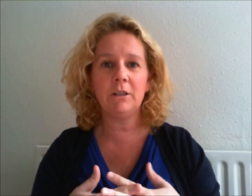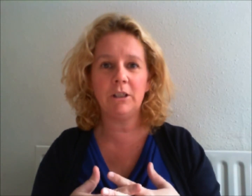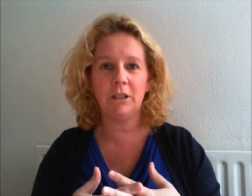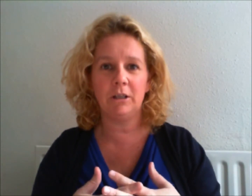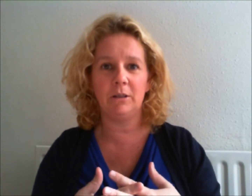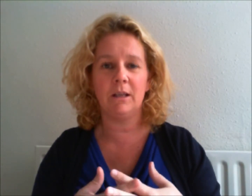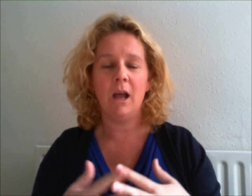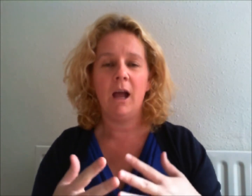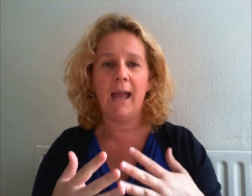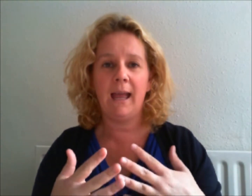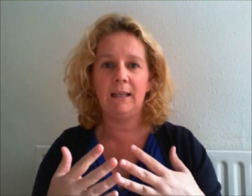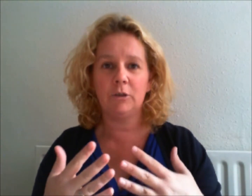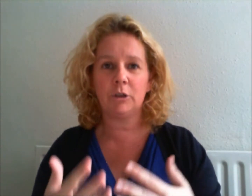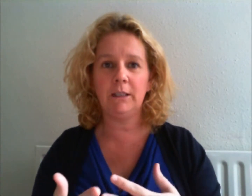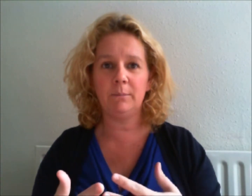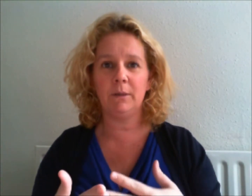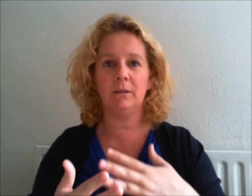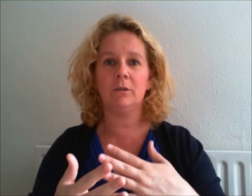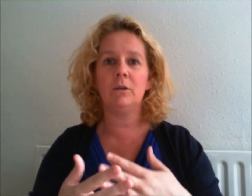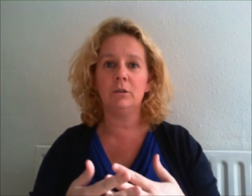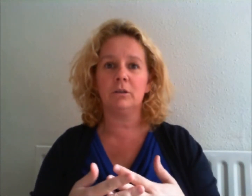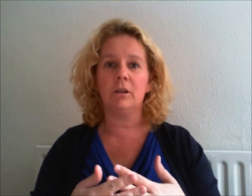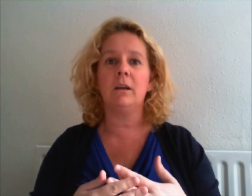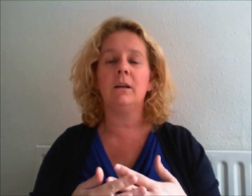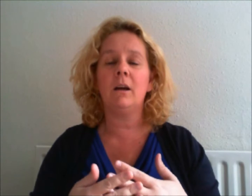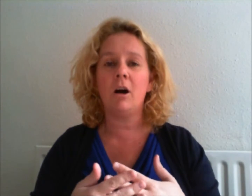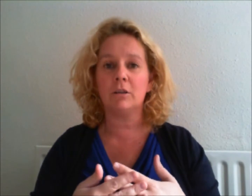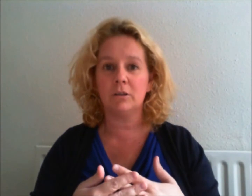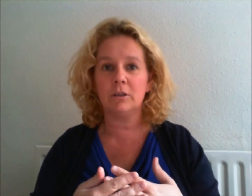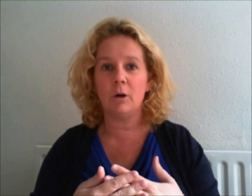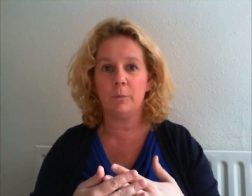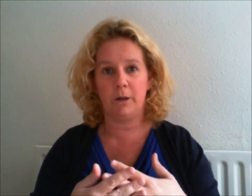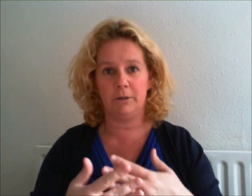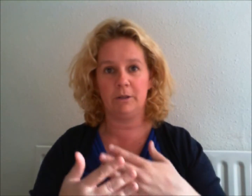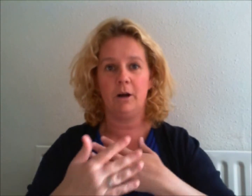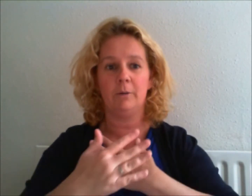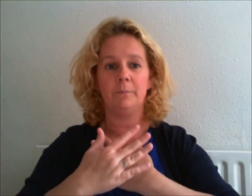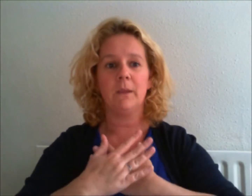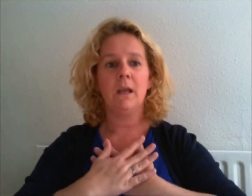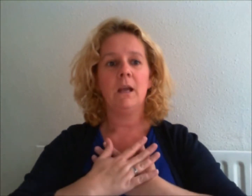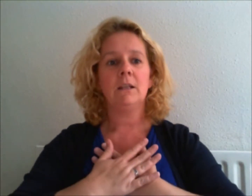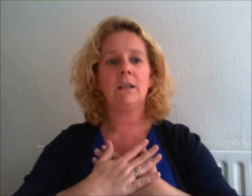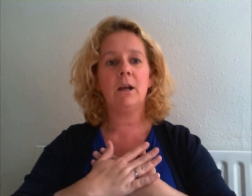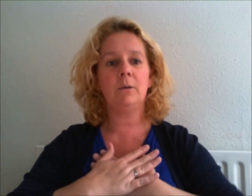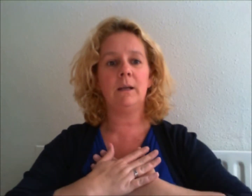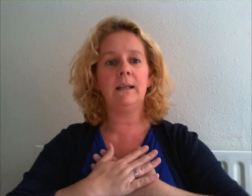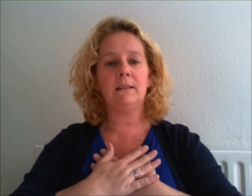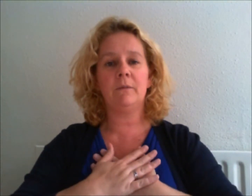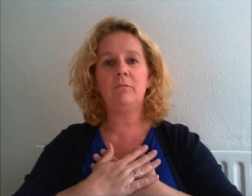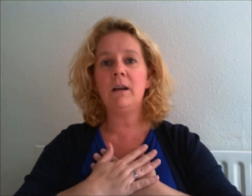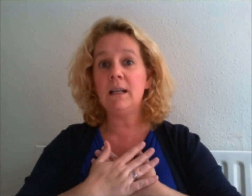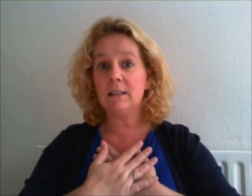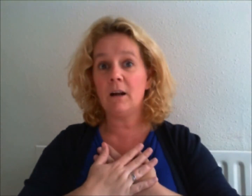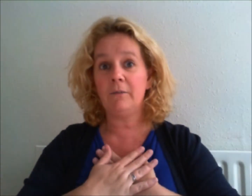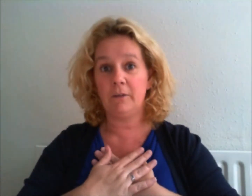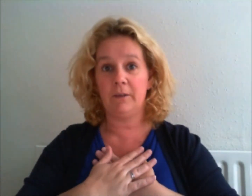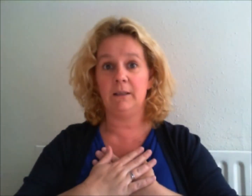going to use a treatment called the Heart and Soul Protocol. So it's a really self loving